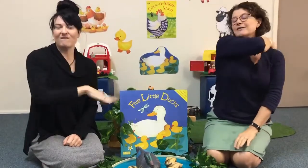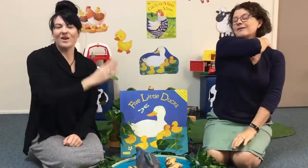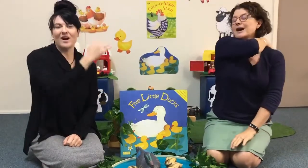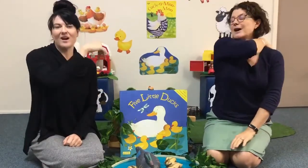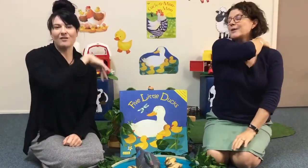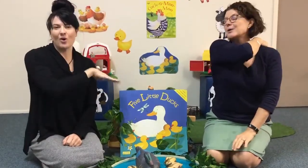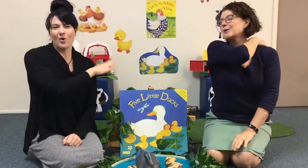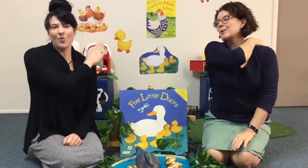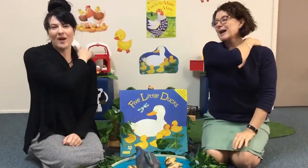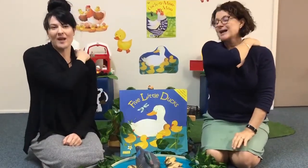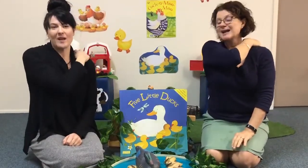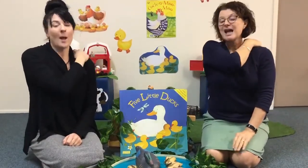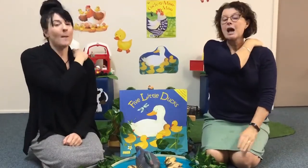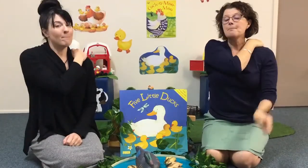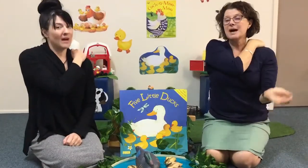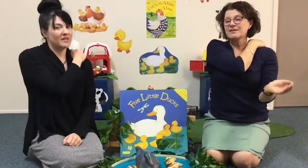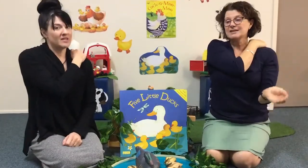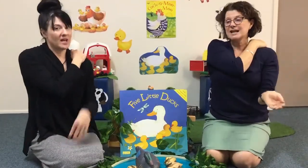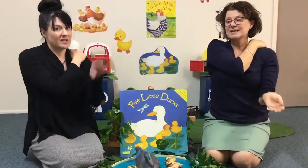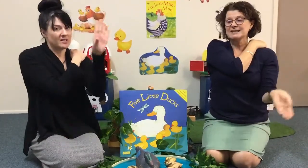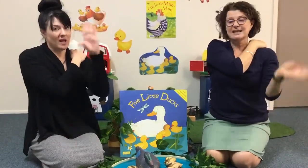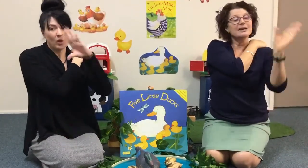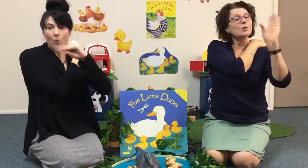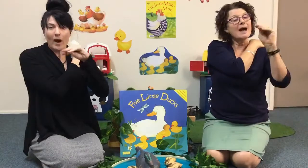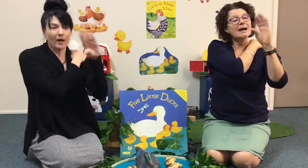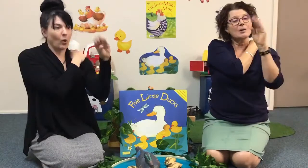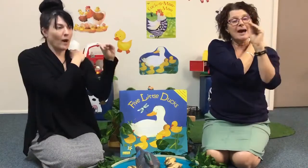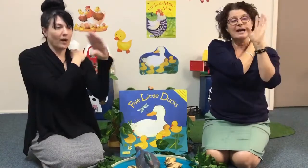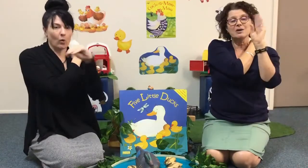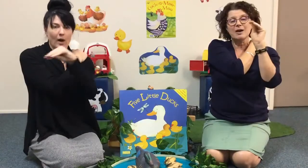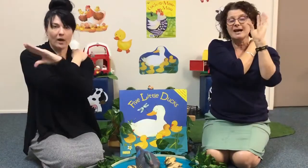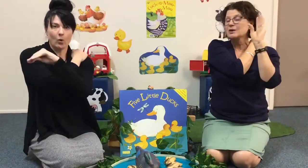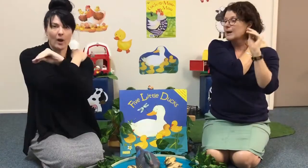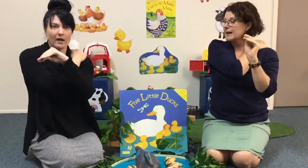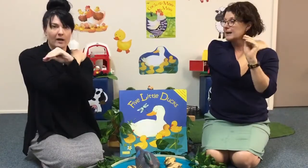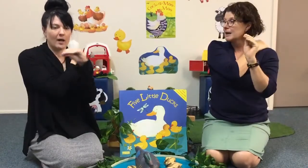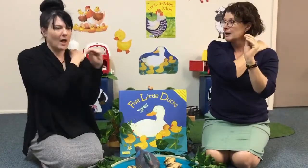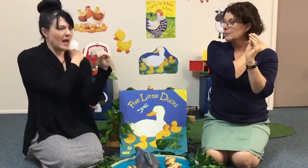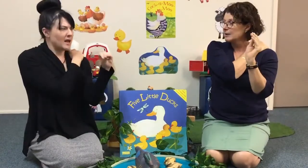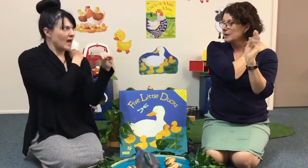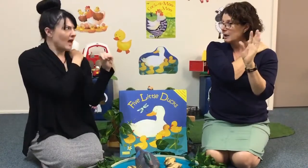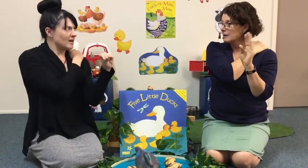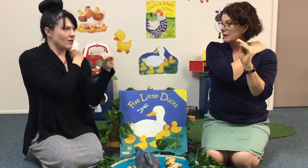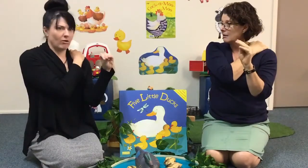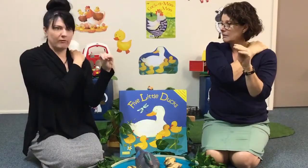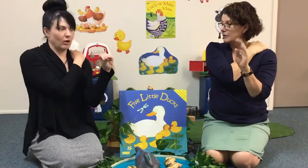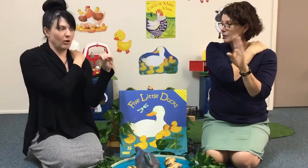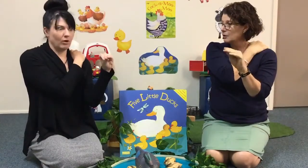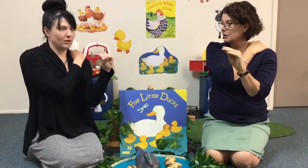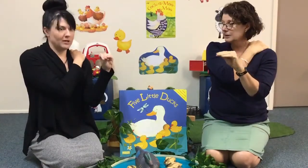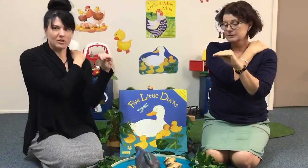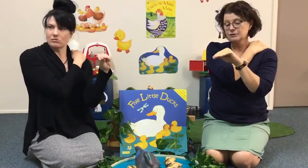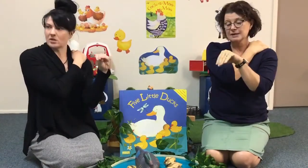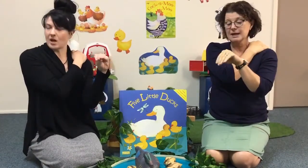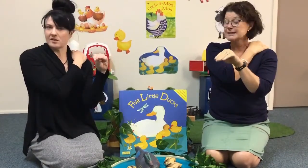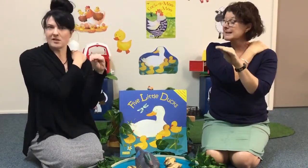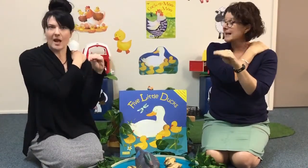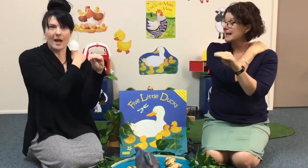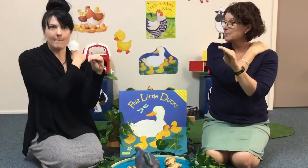far away Mother Duck said quack, quack, quack, quack And none of her little ducks came